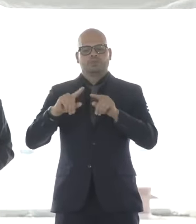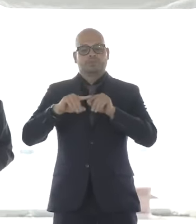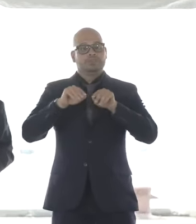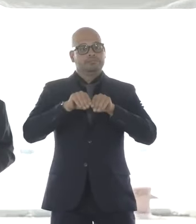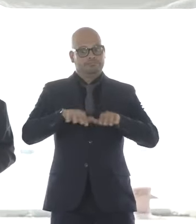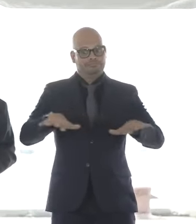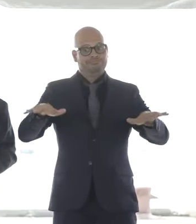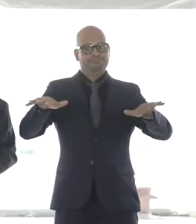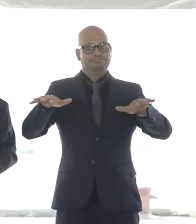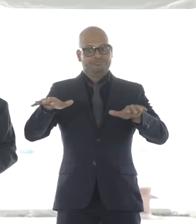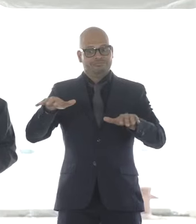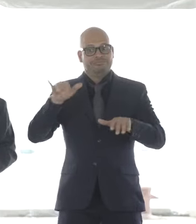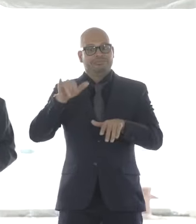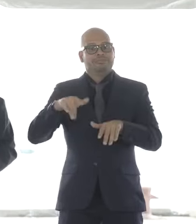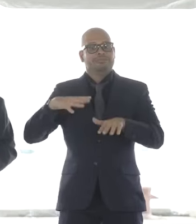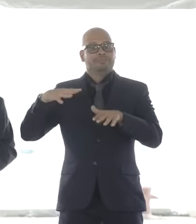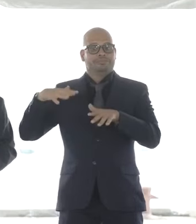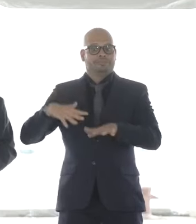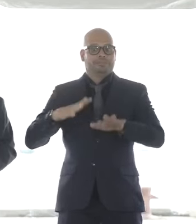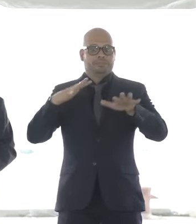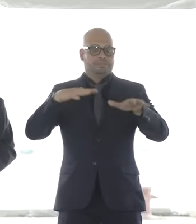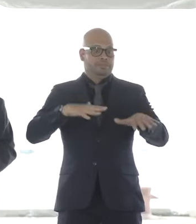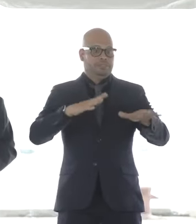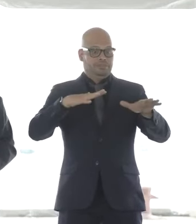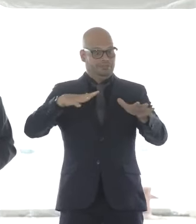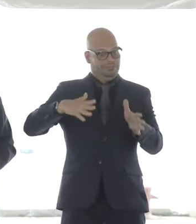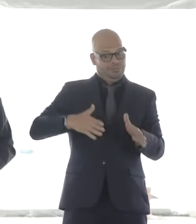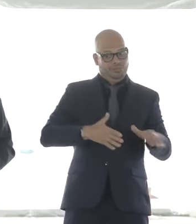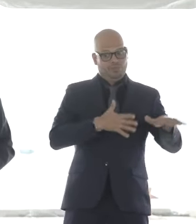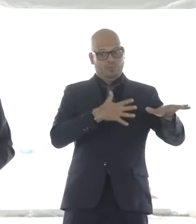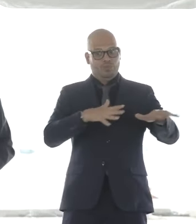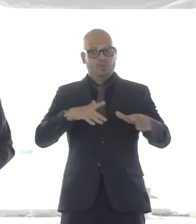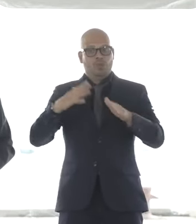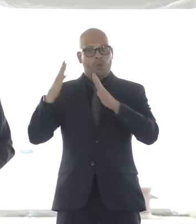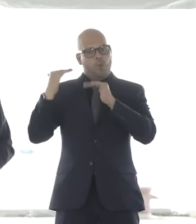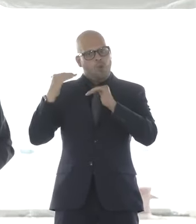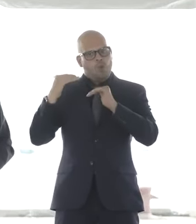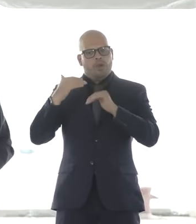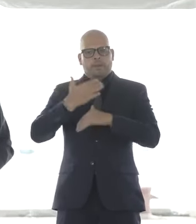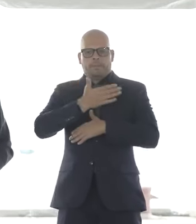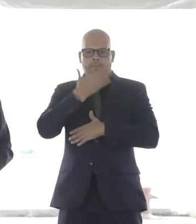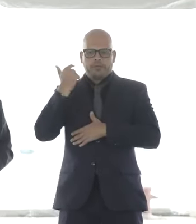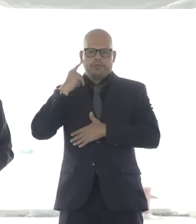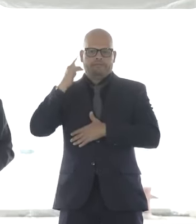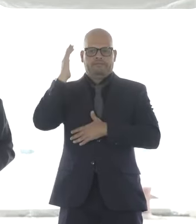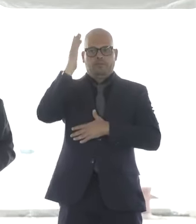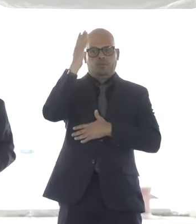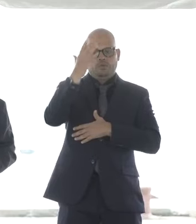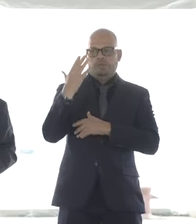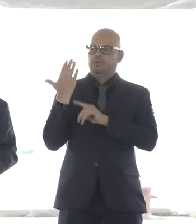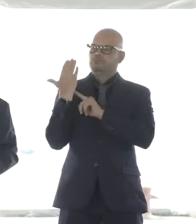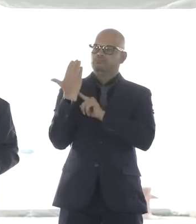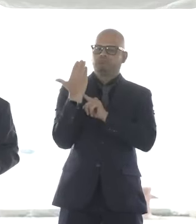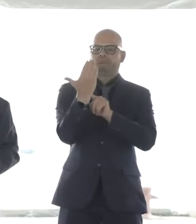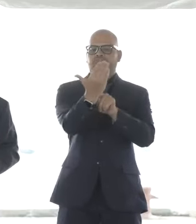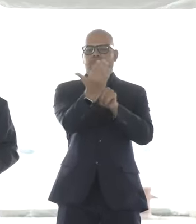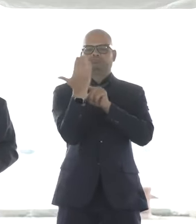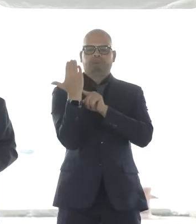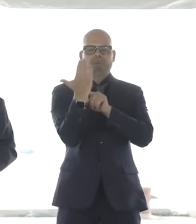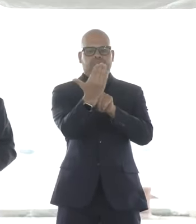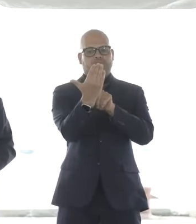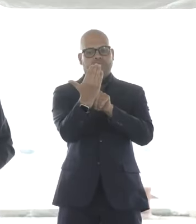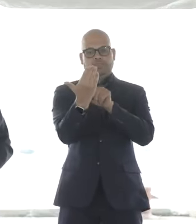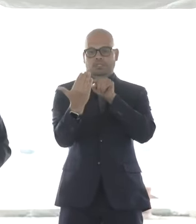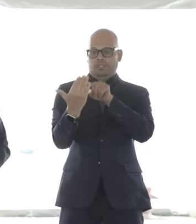the hope of a better future. And we know that it coexists with the ever-increasing dangers from that same sea.